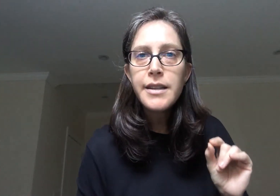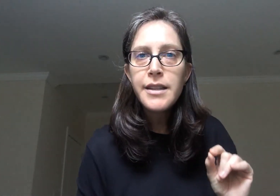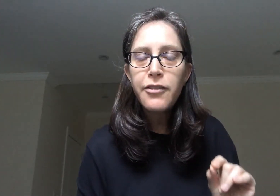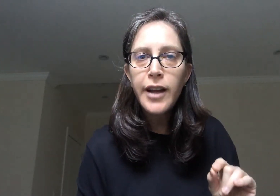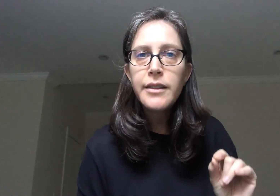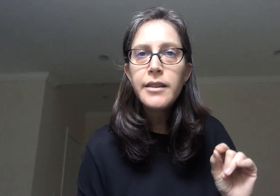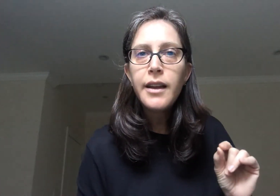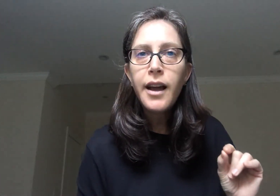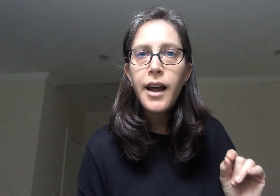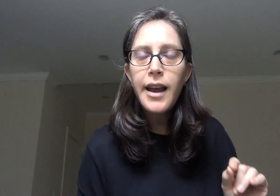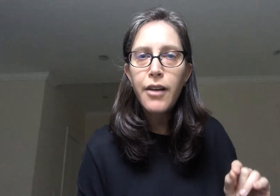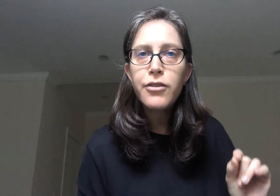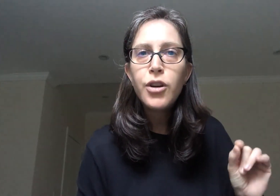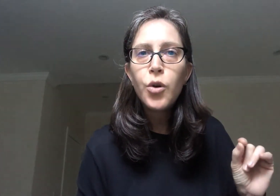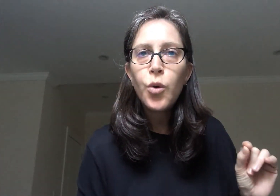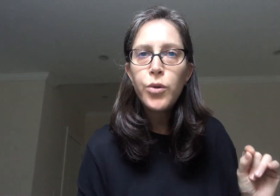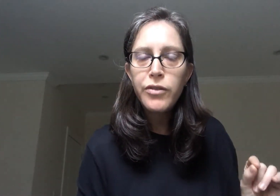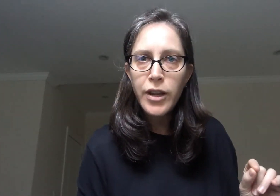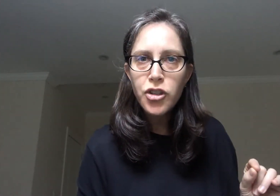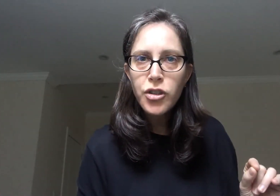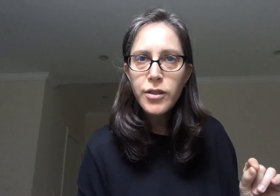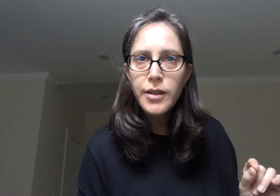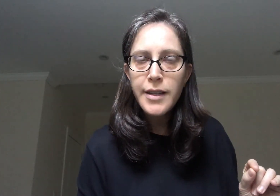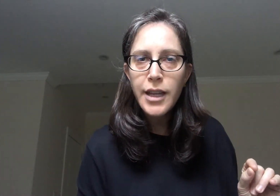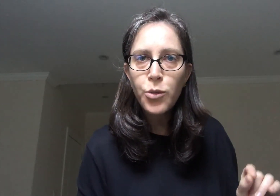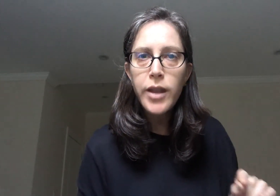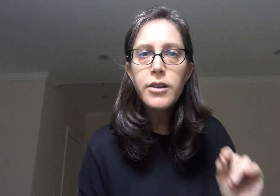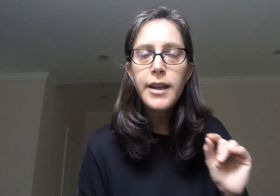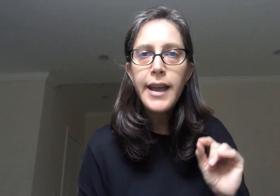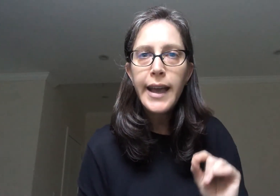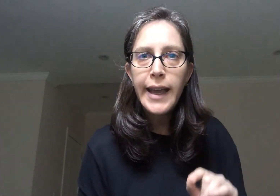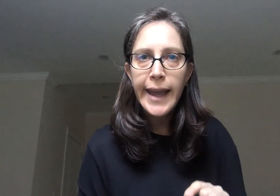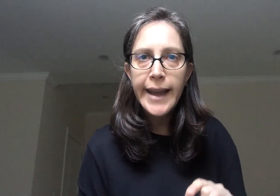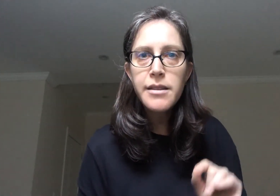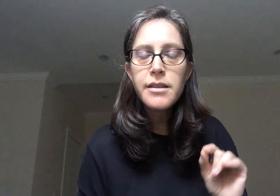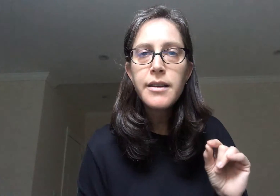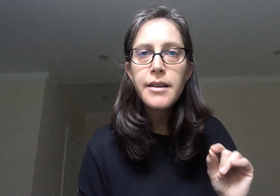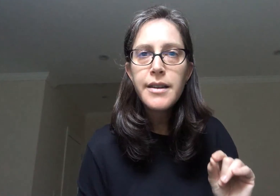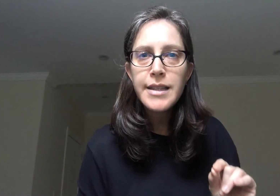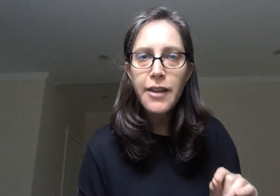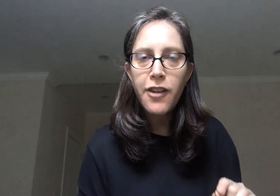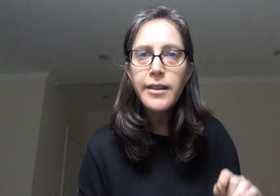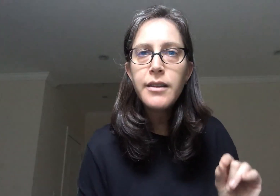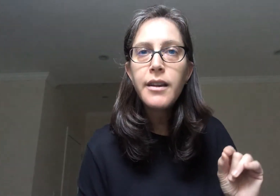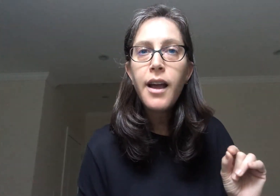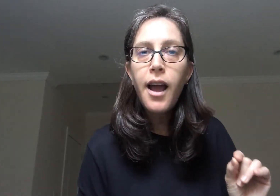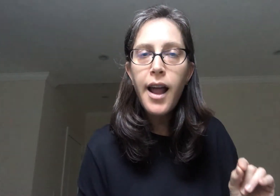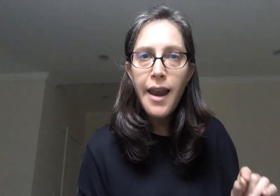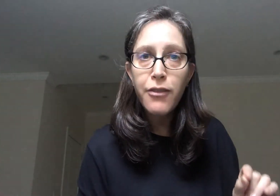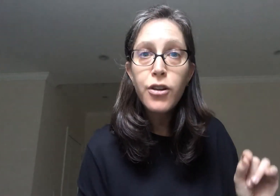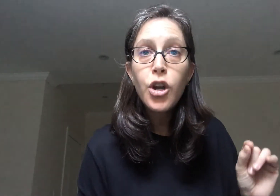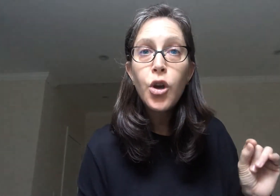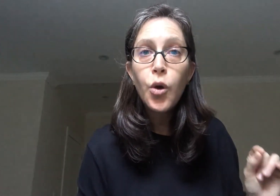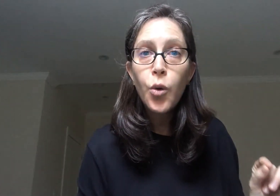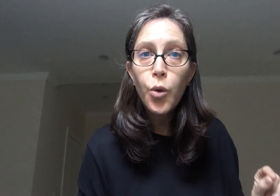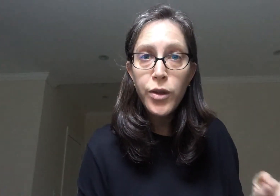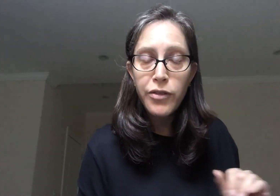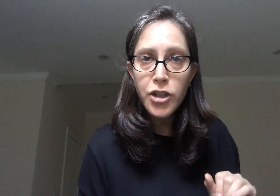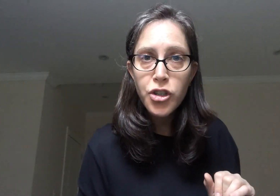Zavat. Chalav Udevash. Let's say it together. Eretz. Zavat. Chalav Udevash.